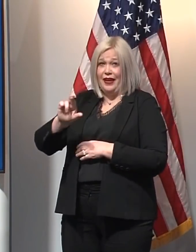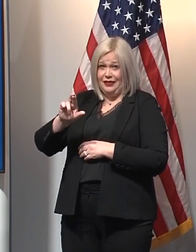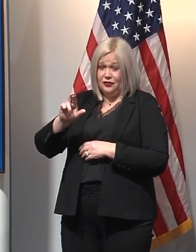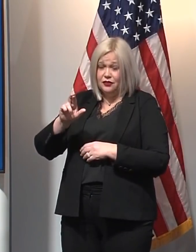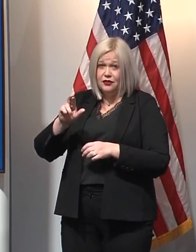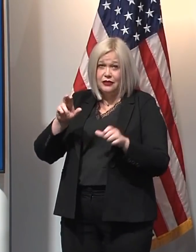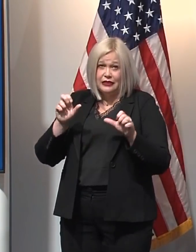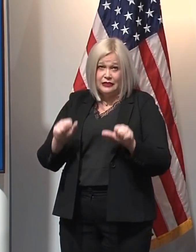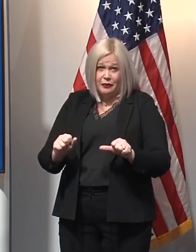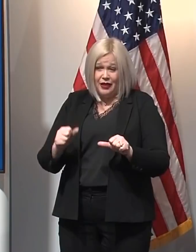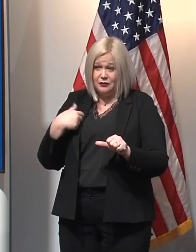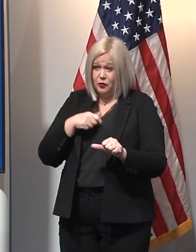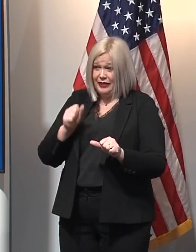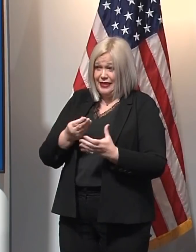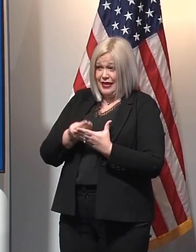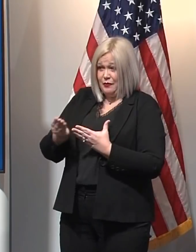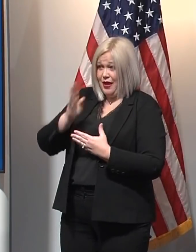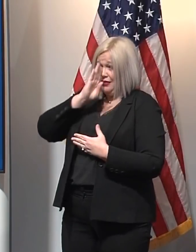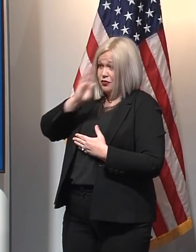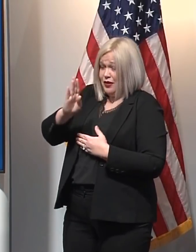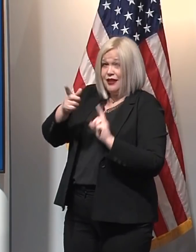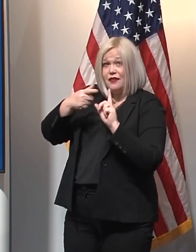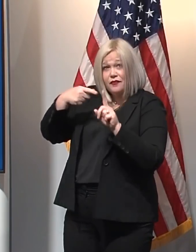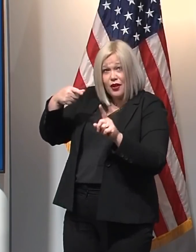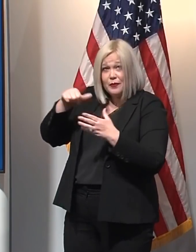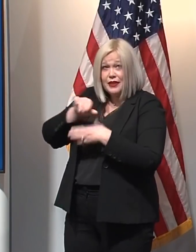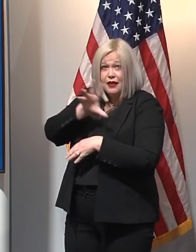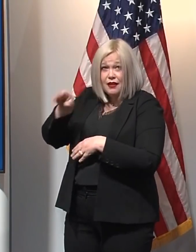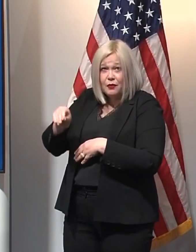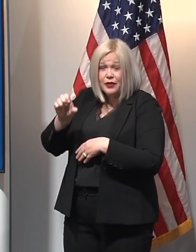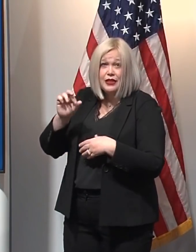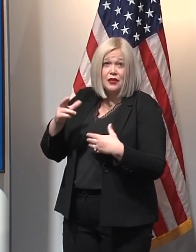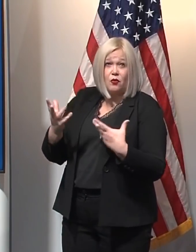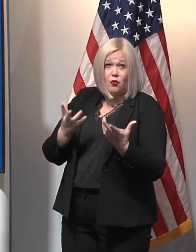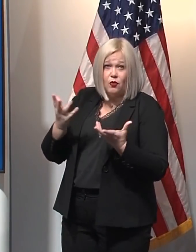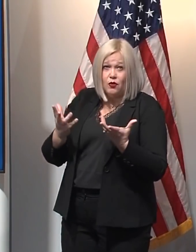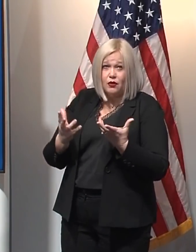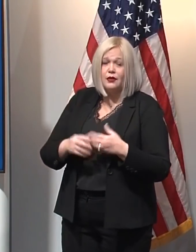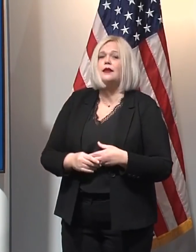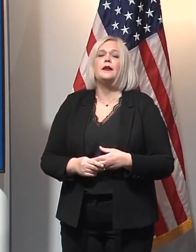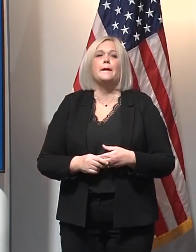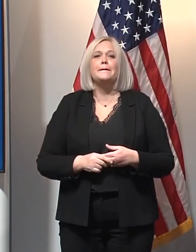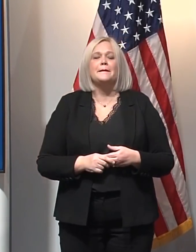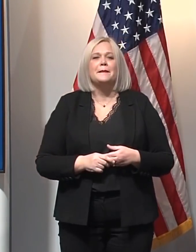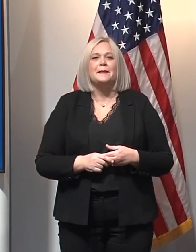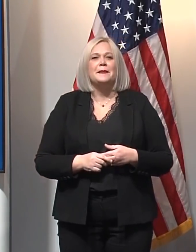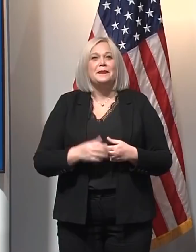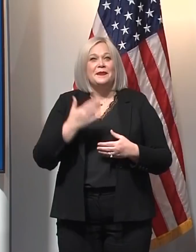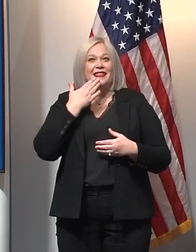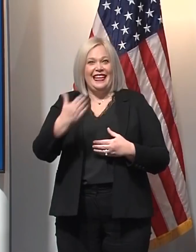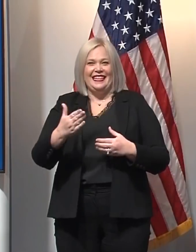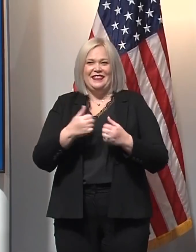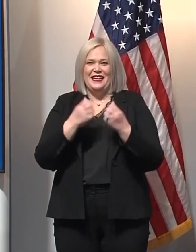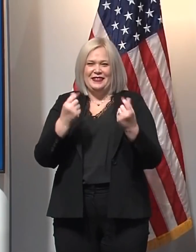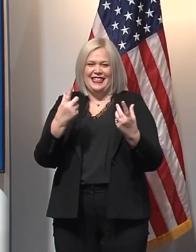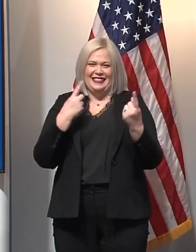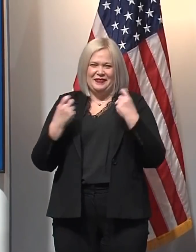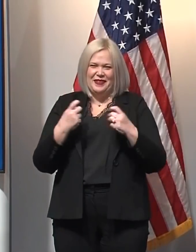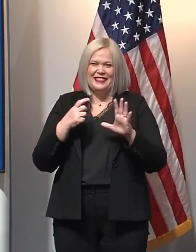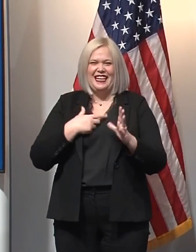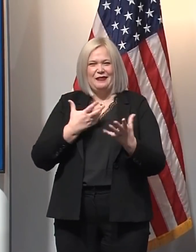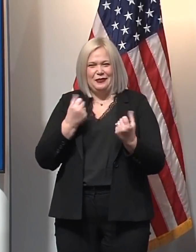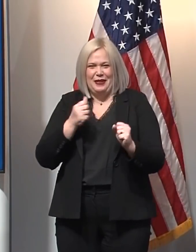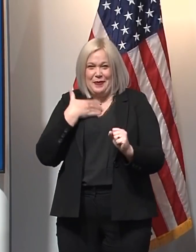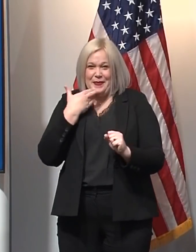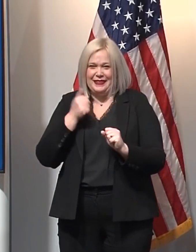possibly buying directly from Pfizer? So thank you. Lots of, lots of questions there. I'll do my best